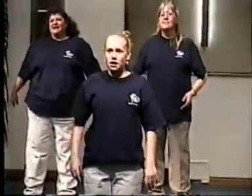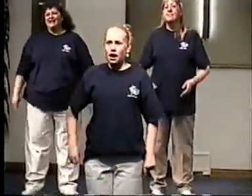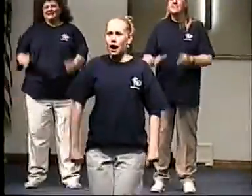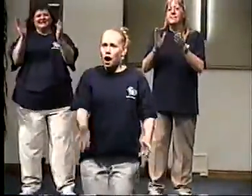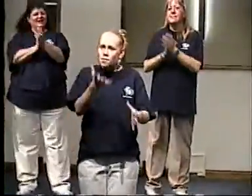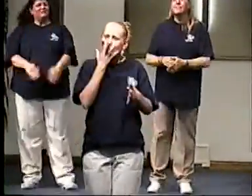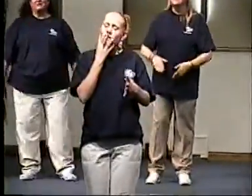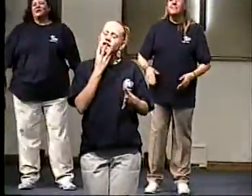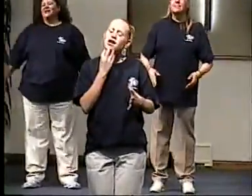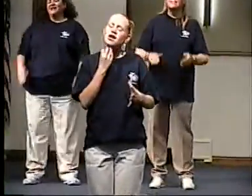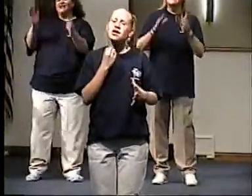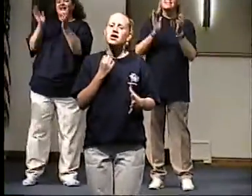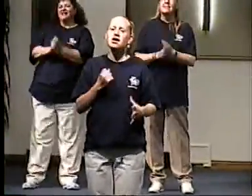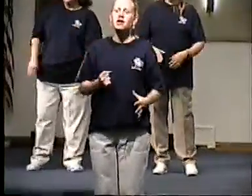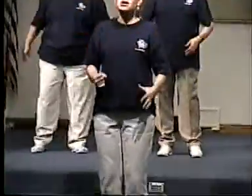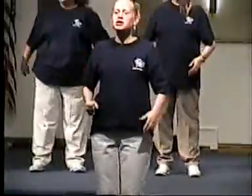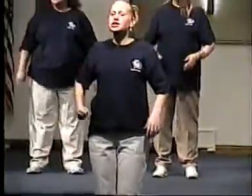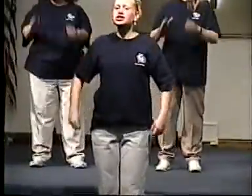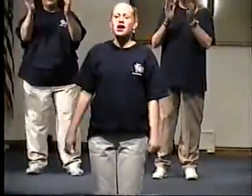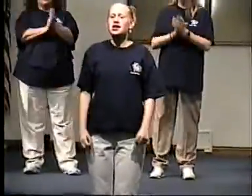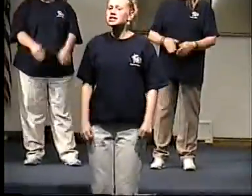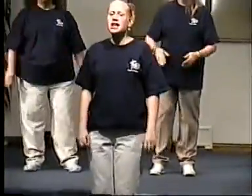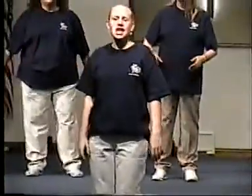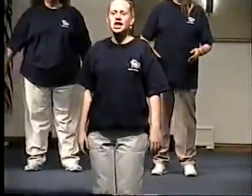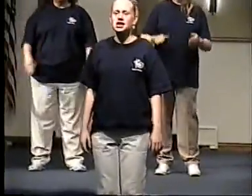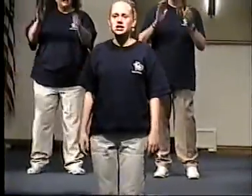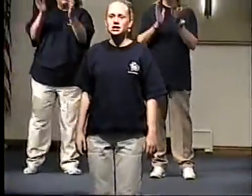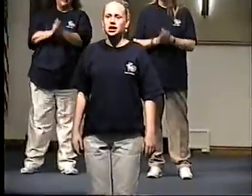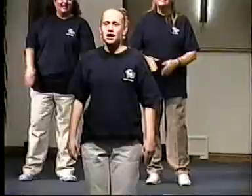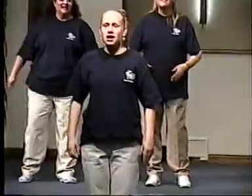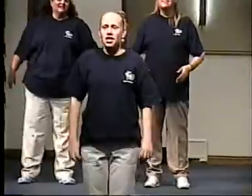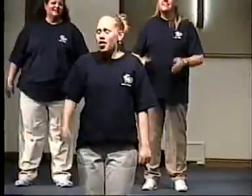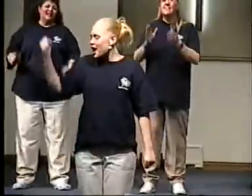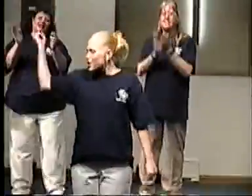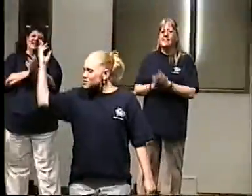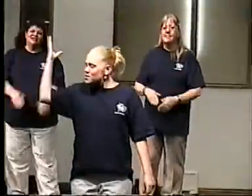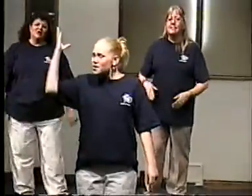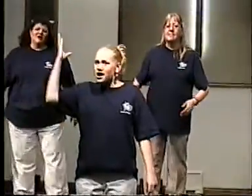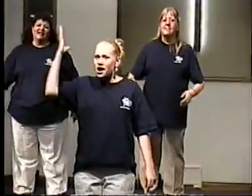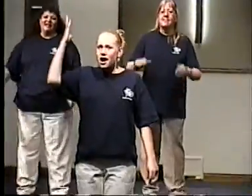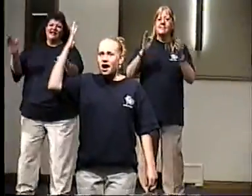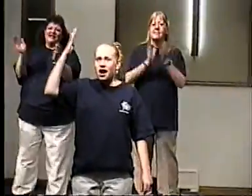How precious and death That grace